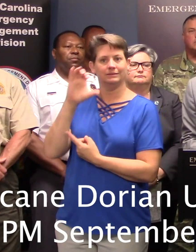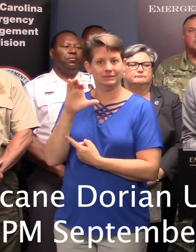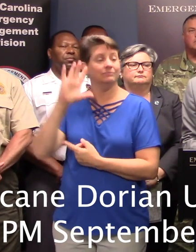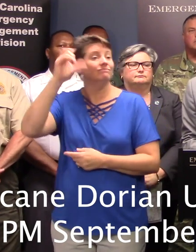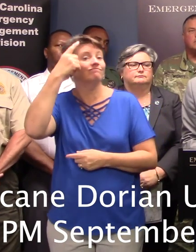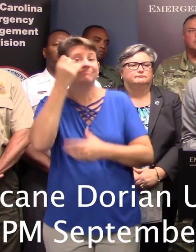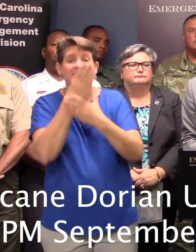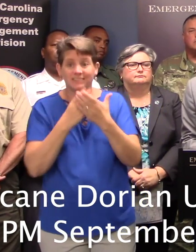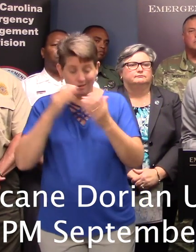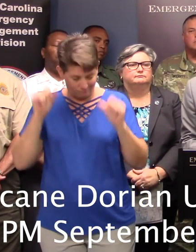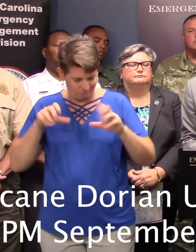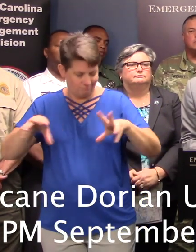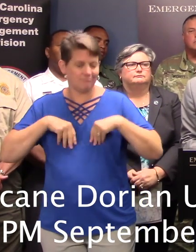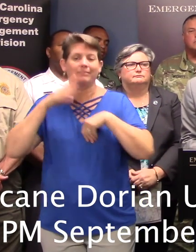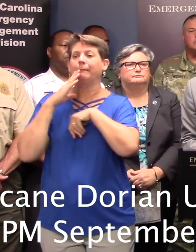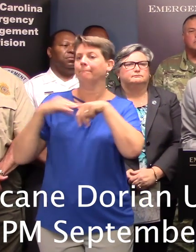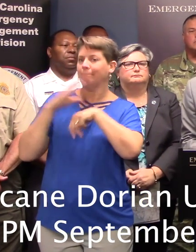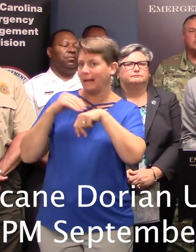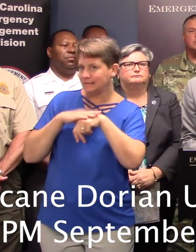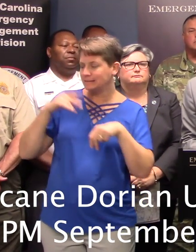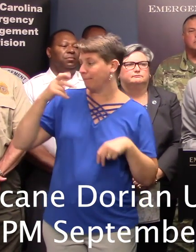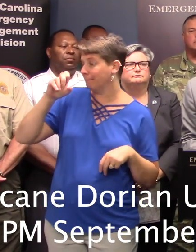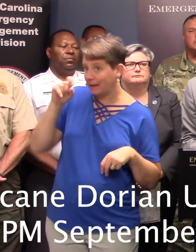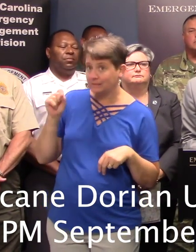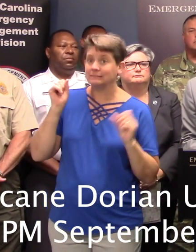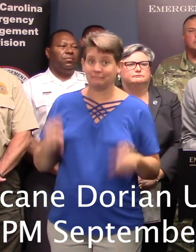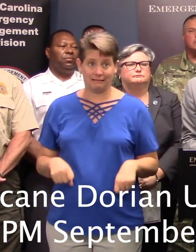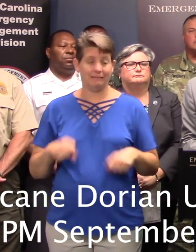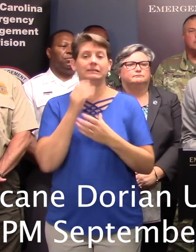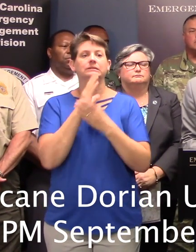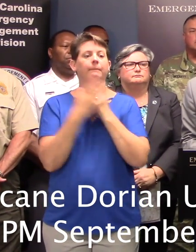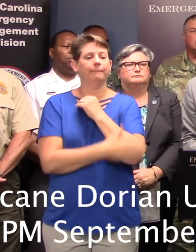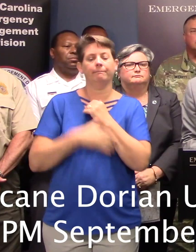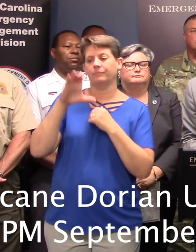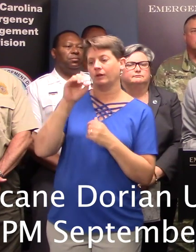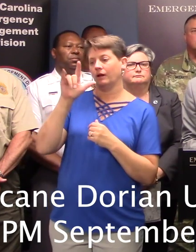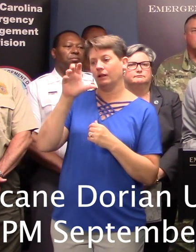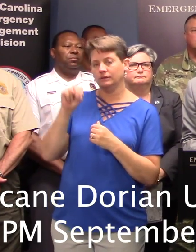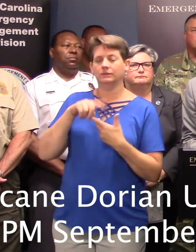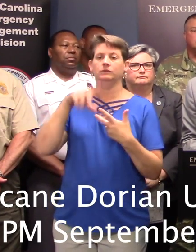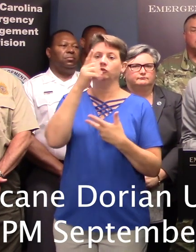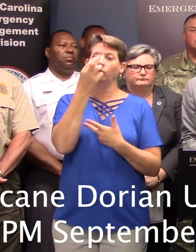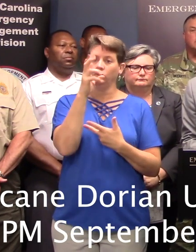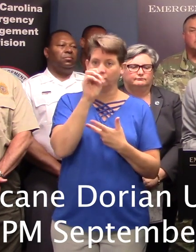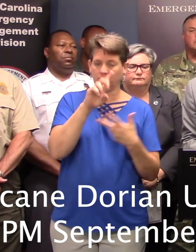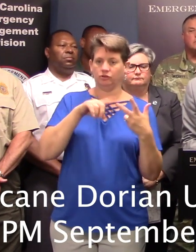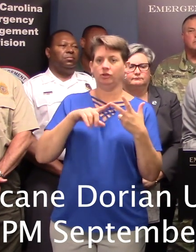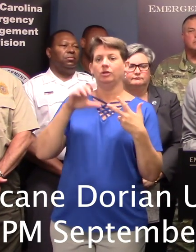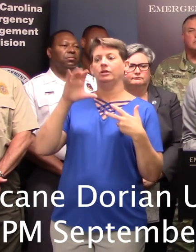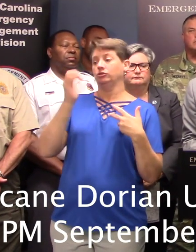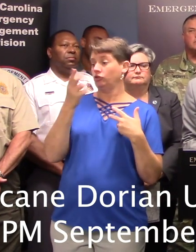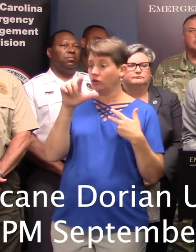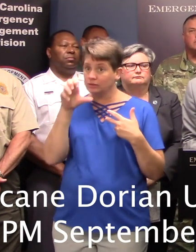-friendly, and specifically in counties in Colleton, Berkeley, Dorchester and Charleston, but staff